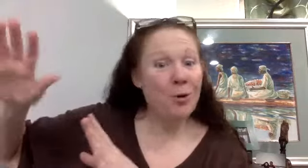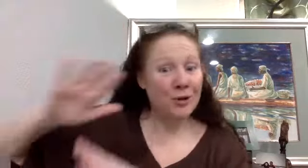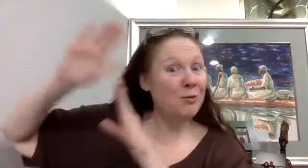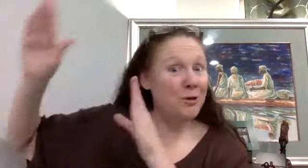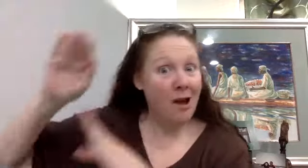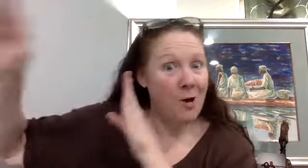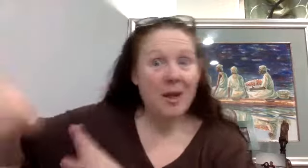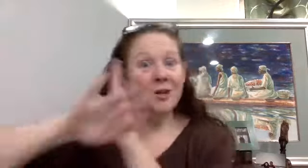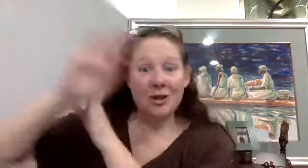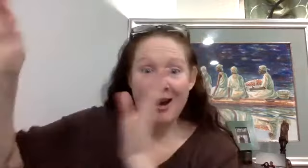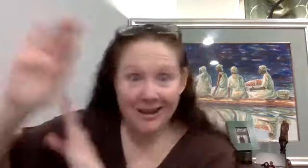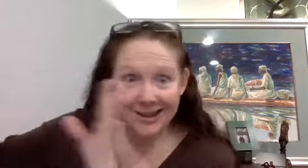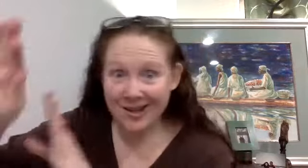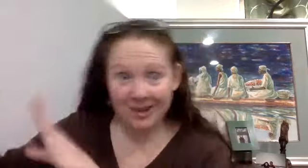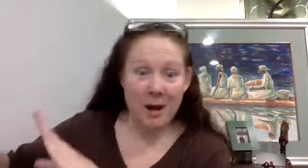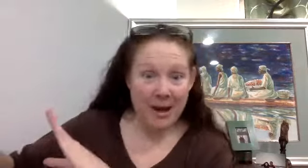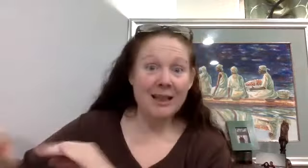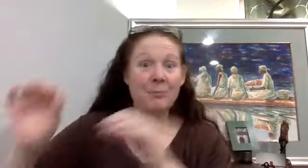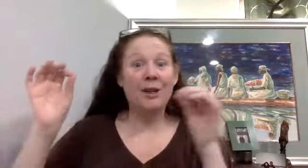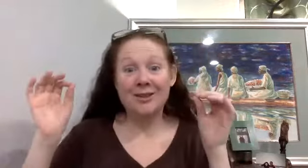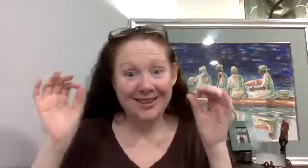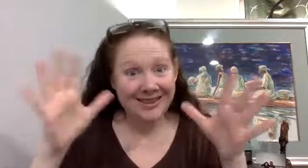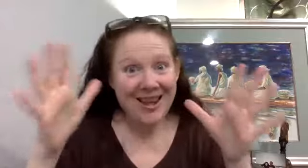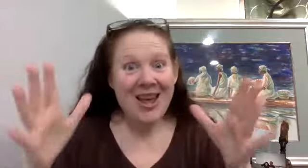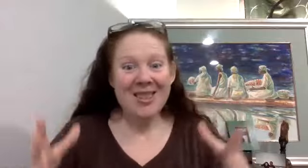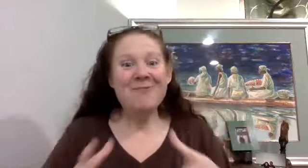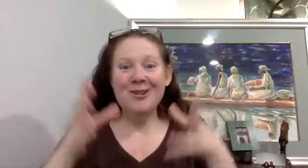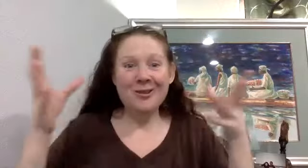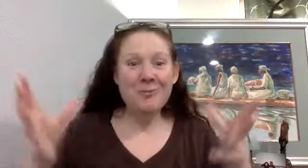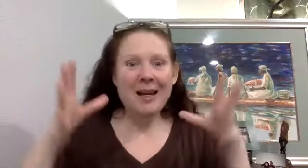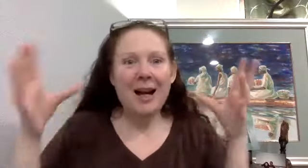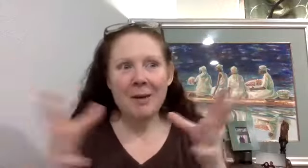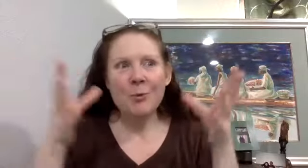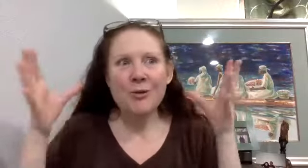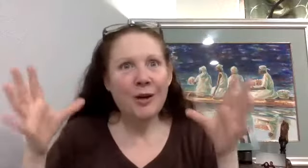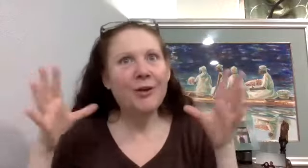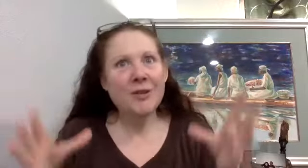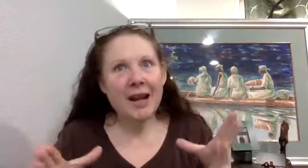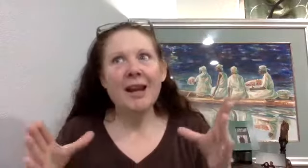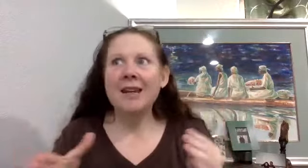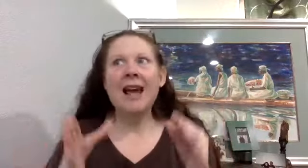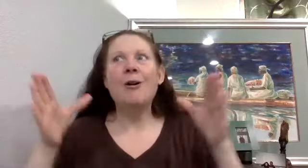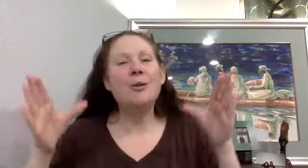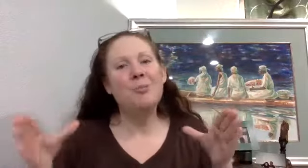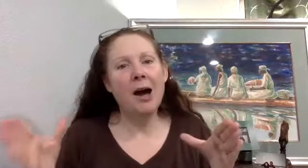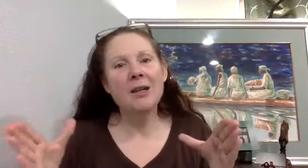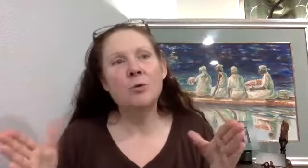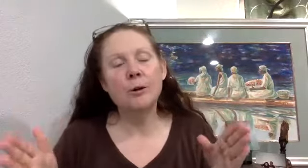person who would not want to draw any attention to my belly, but it's then when you become, when you understand how human bodies work,